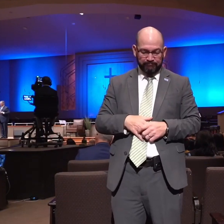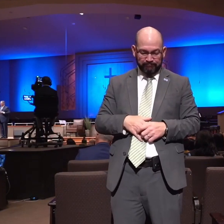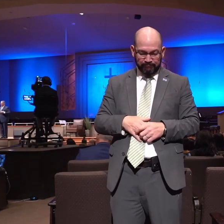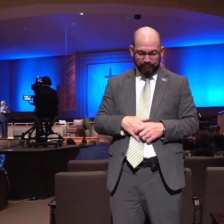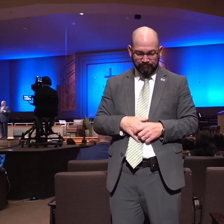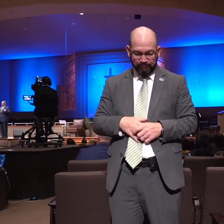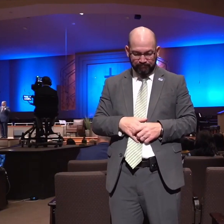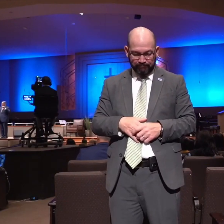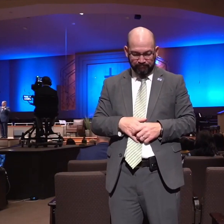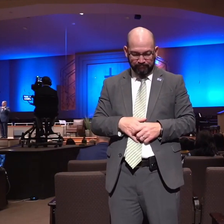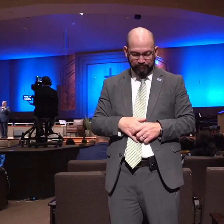this community